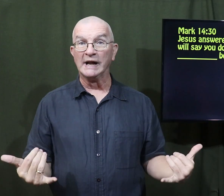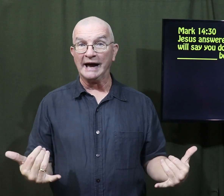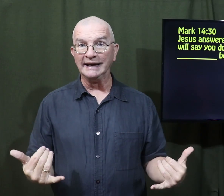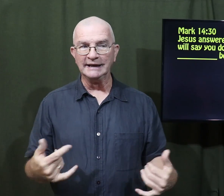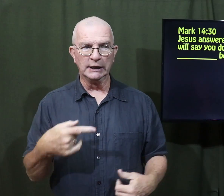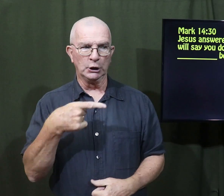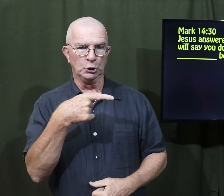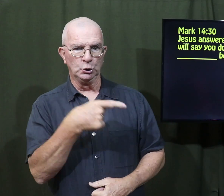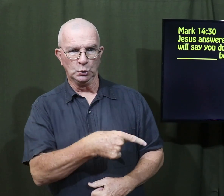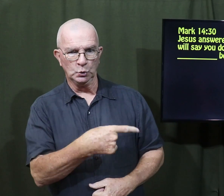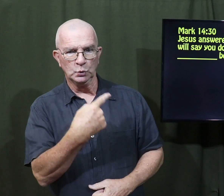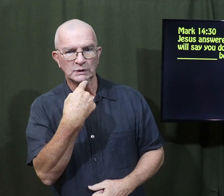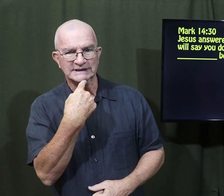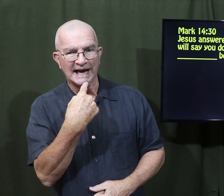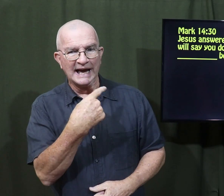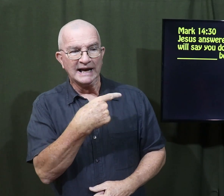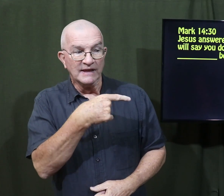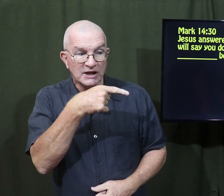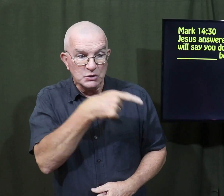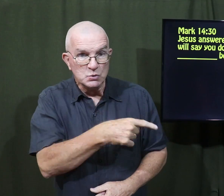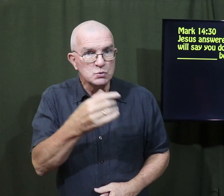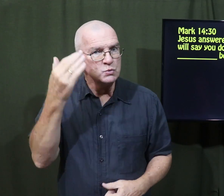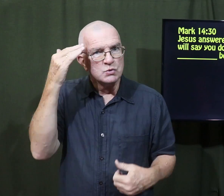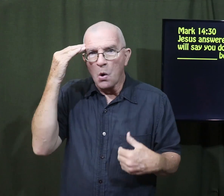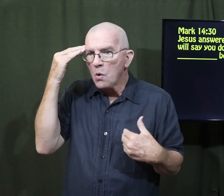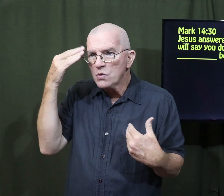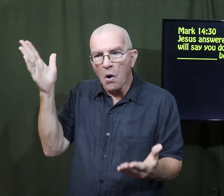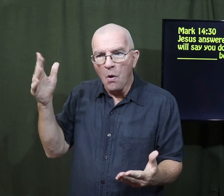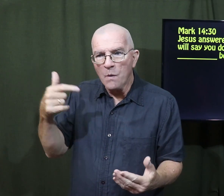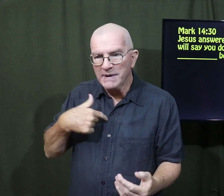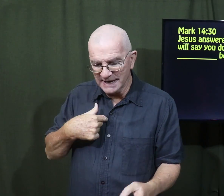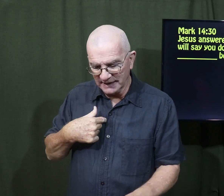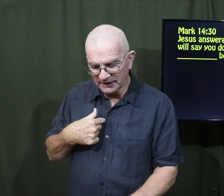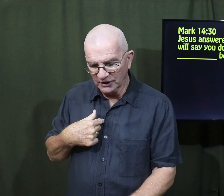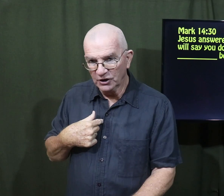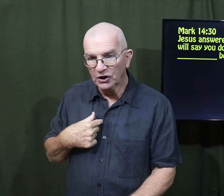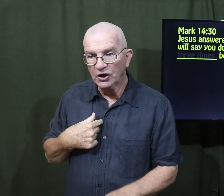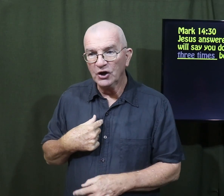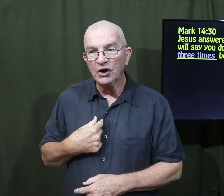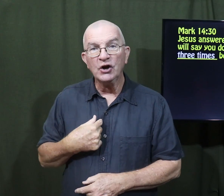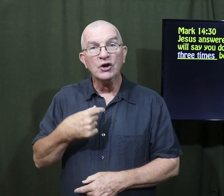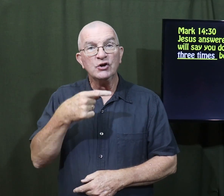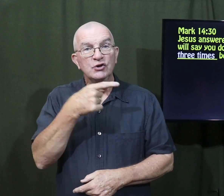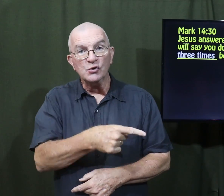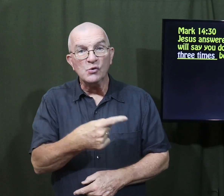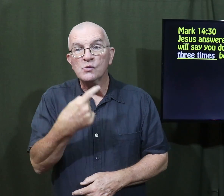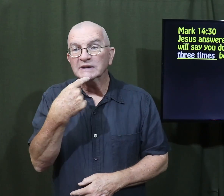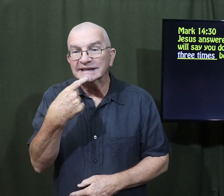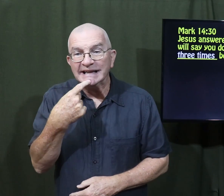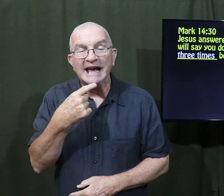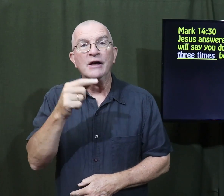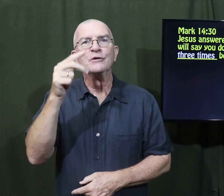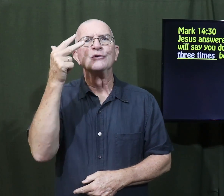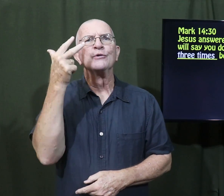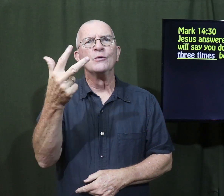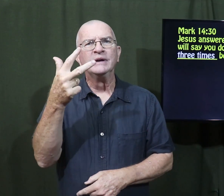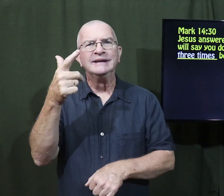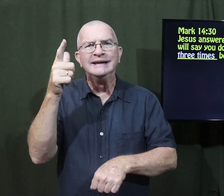tonight you will say you don't know me. You will say it three